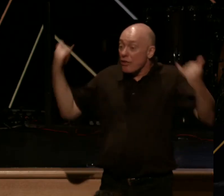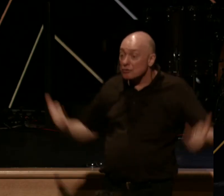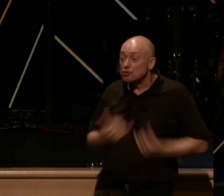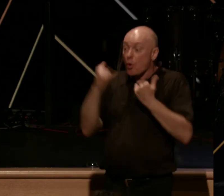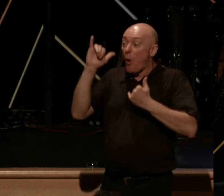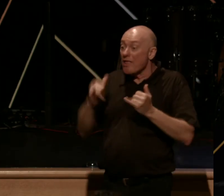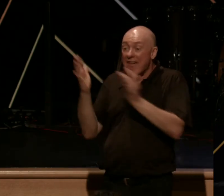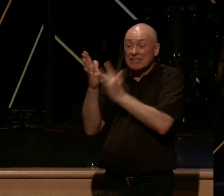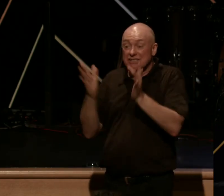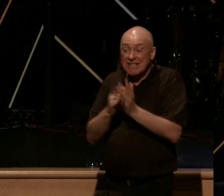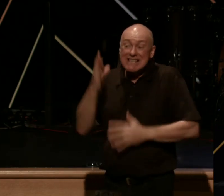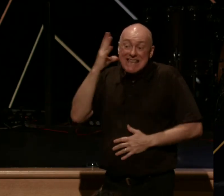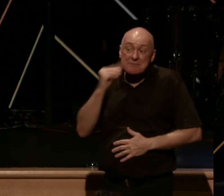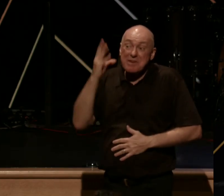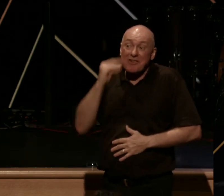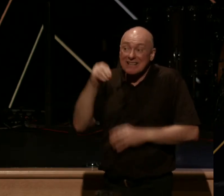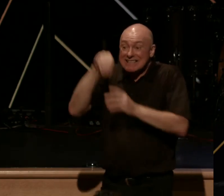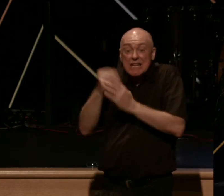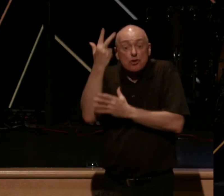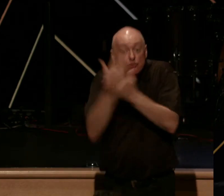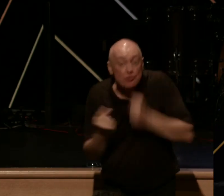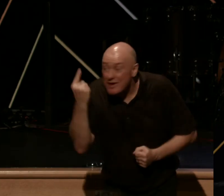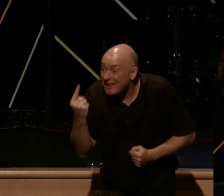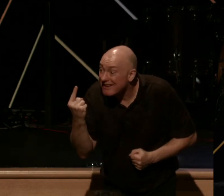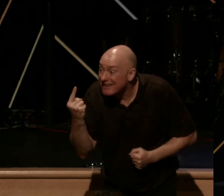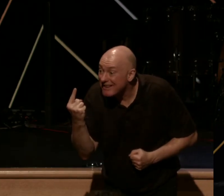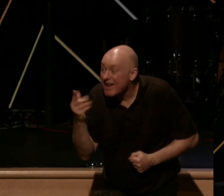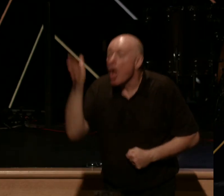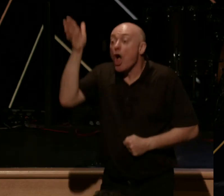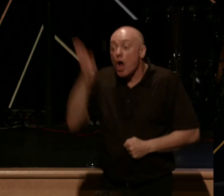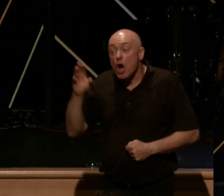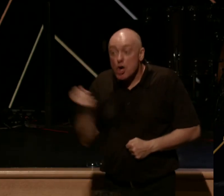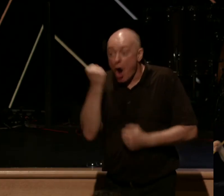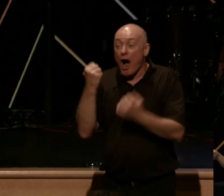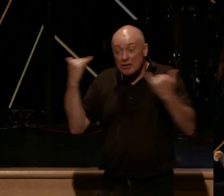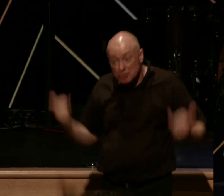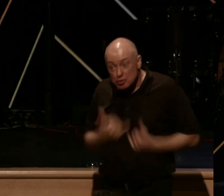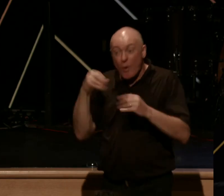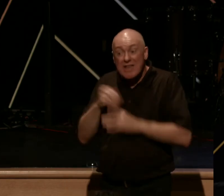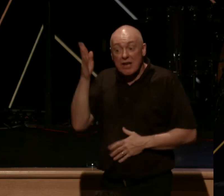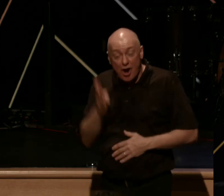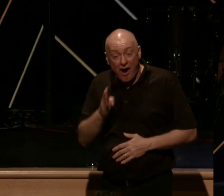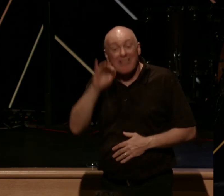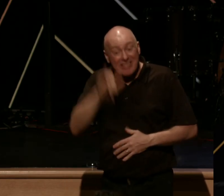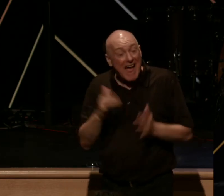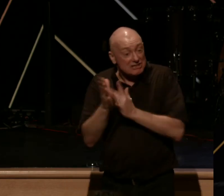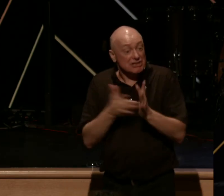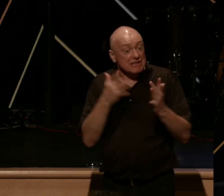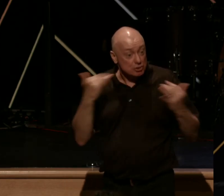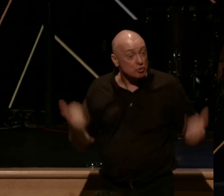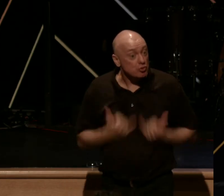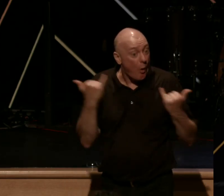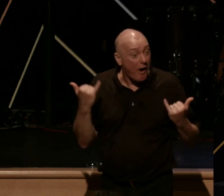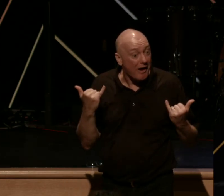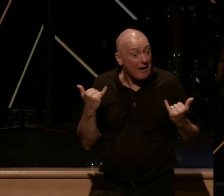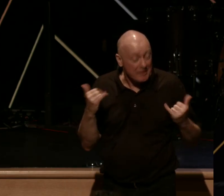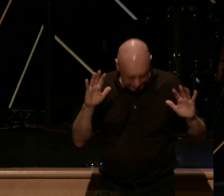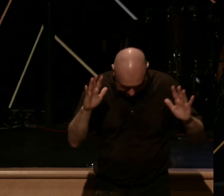exists within the Trinity. It's God's joy in God. That's Jesus' joy. So consider what he's